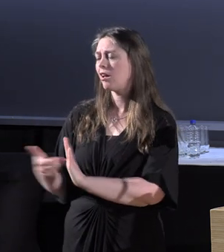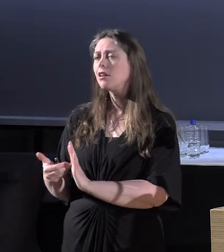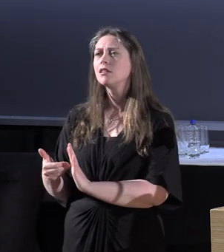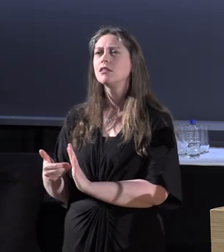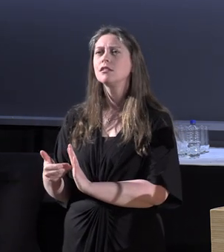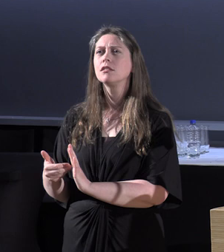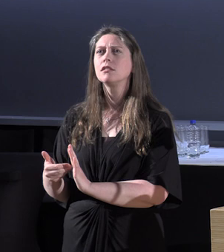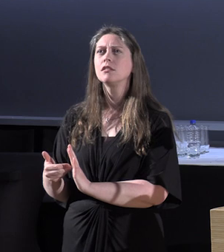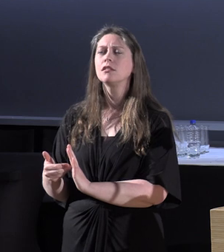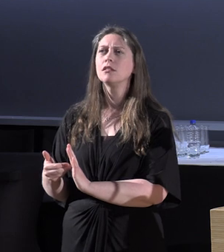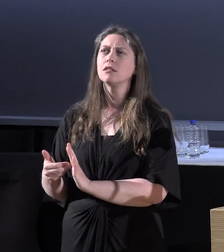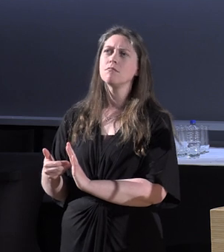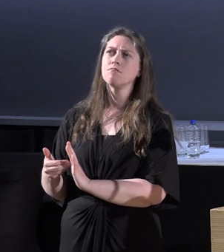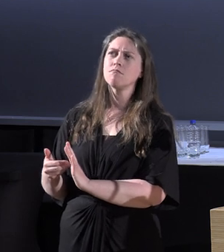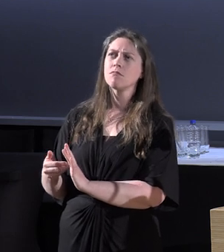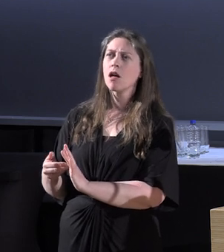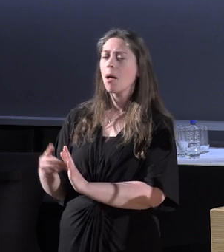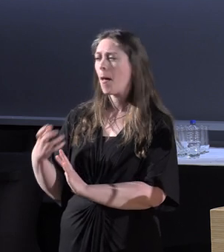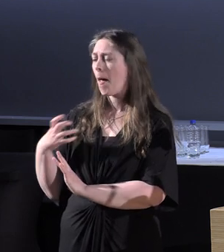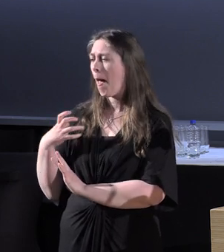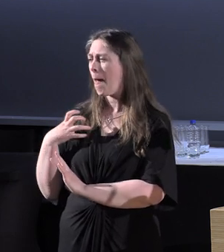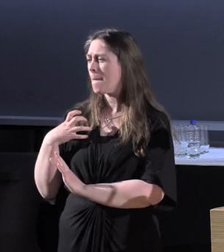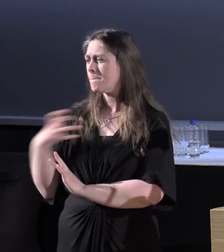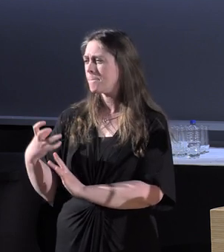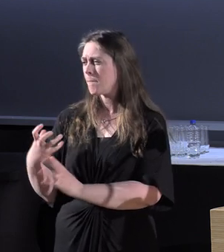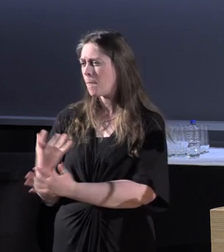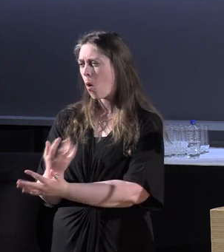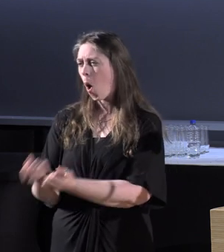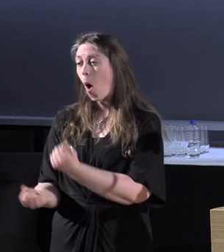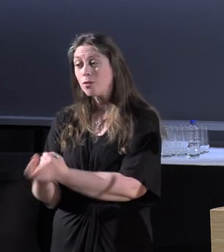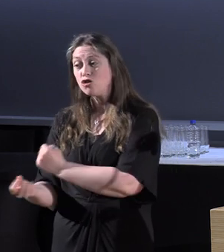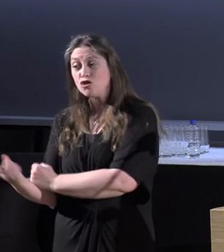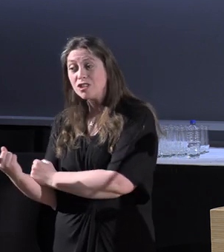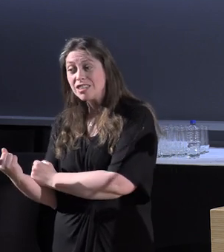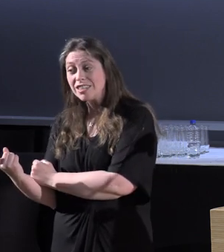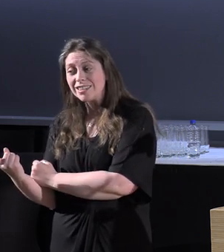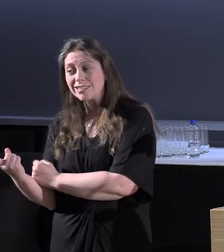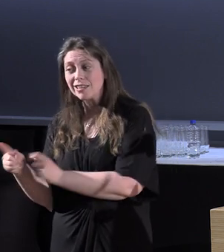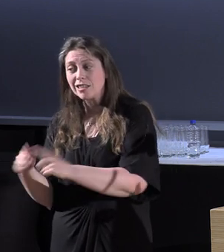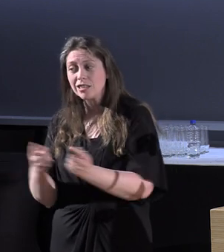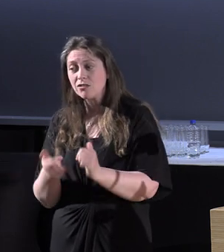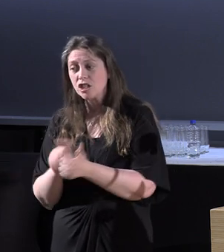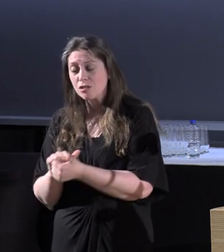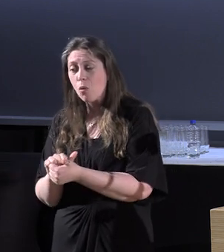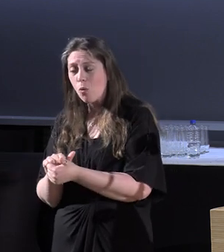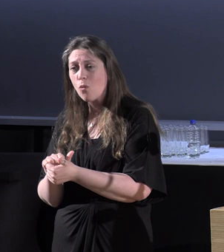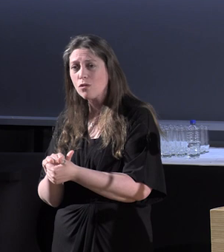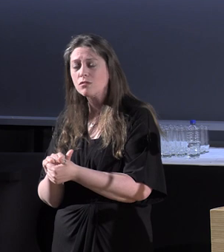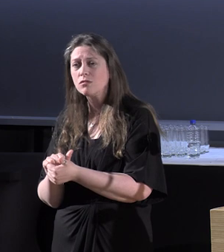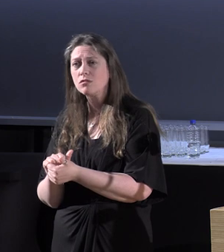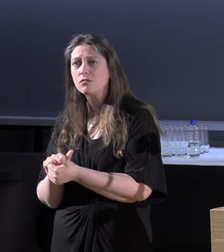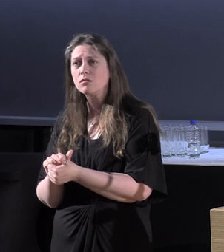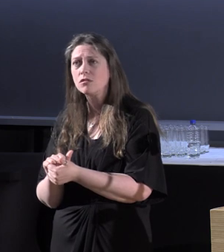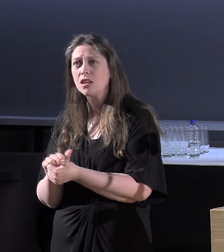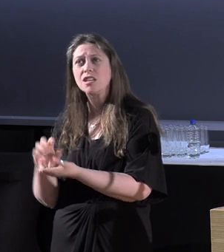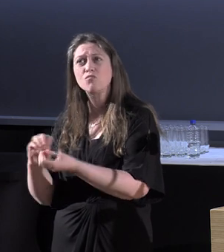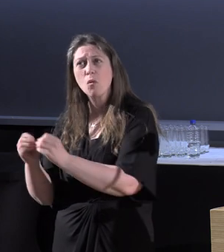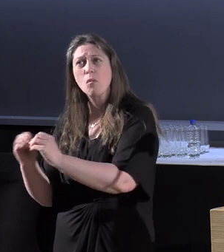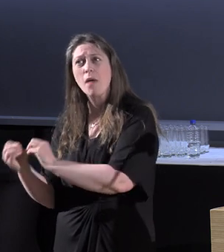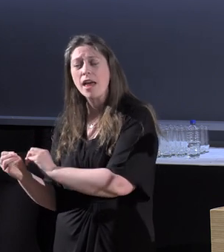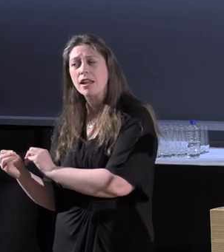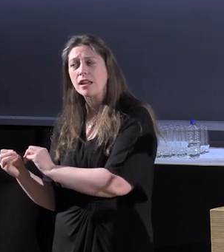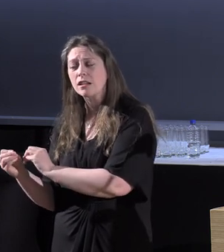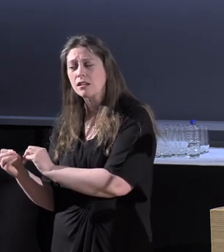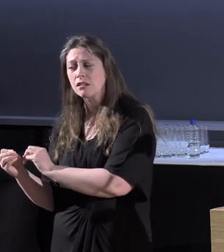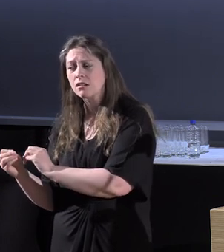you know, a greater plethora of sporting opportunities, it's really problematic. You know,